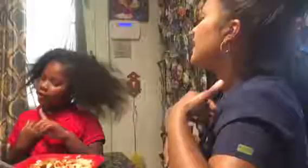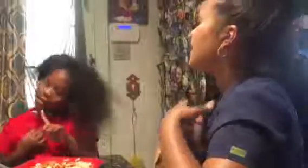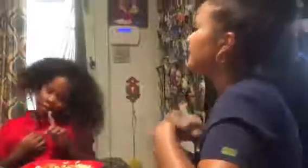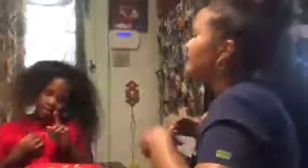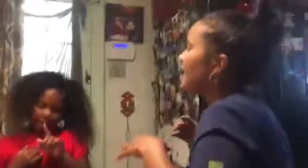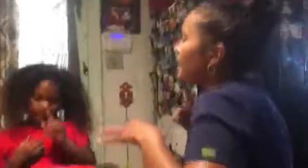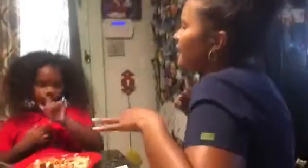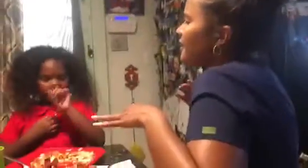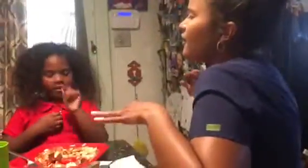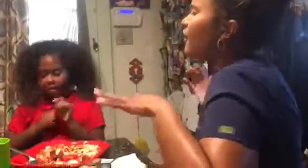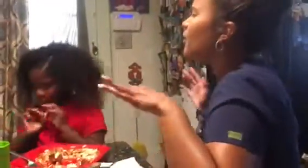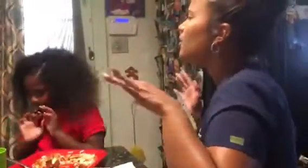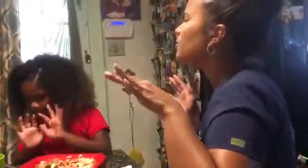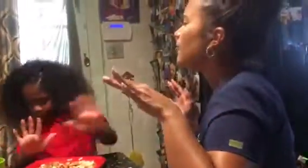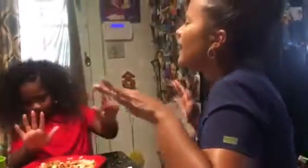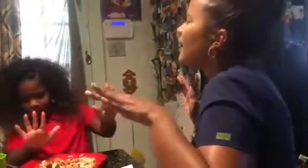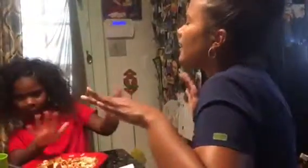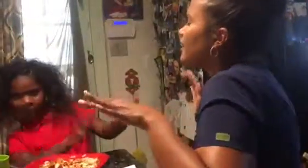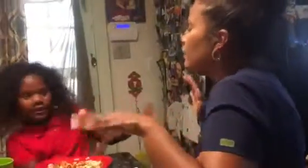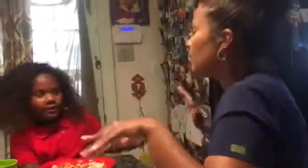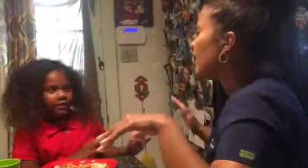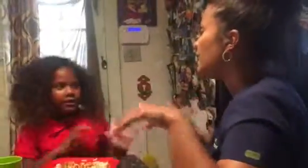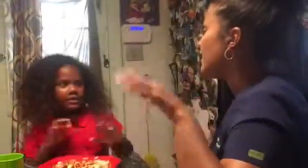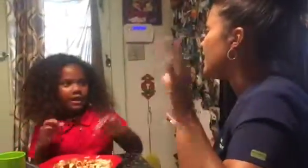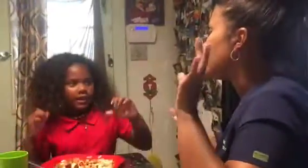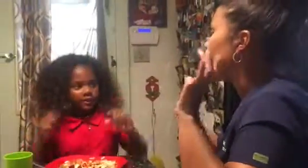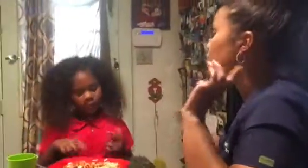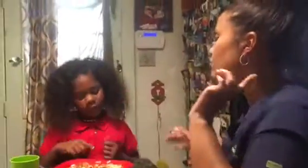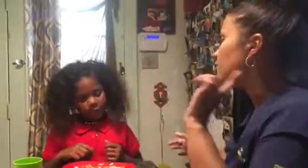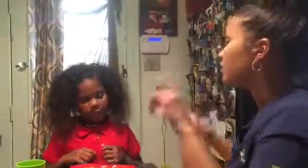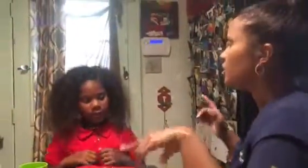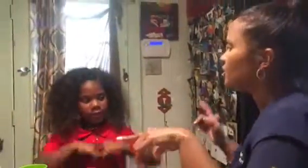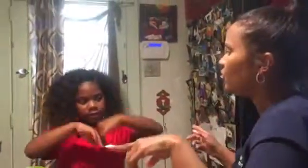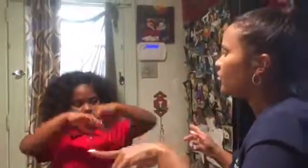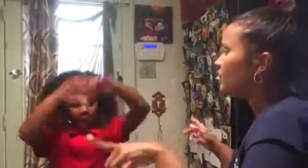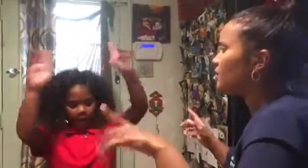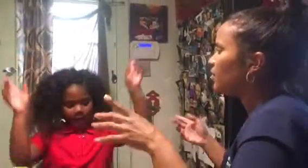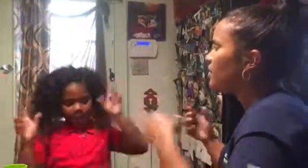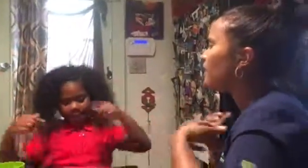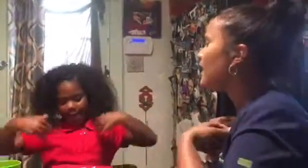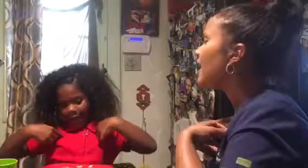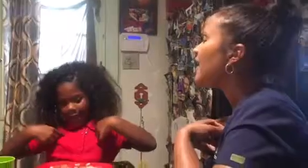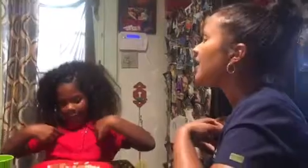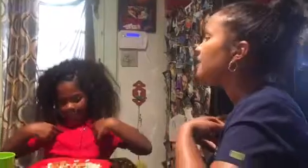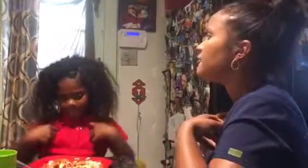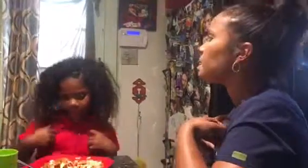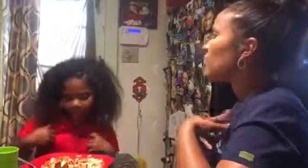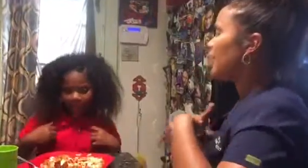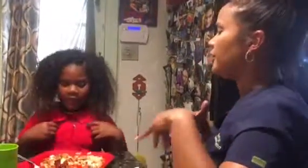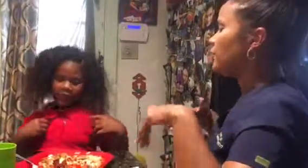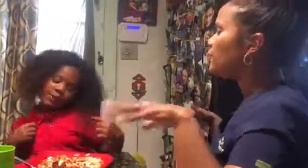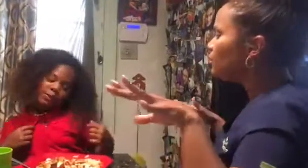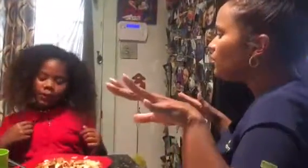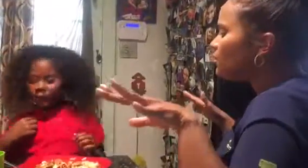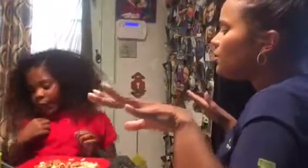Let a day go by without thanking you for the joy that you bring to my life And ooh,